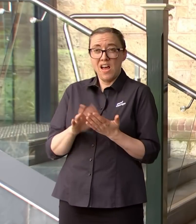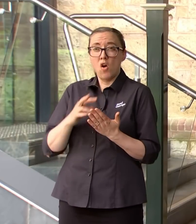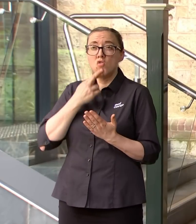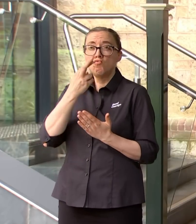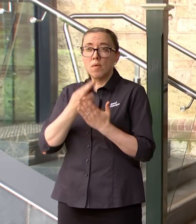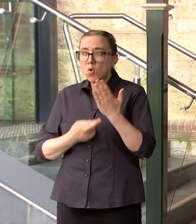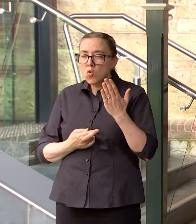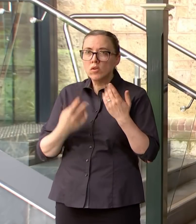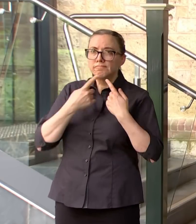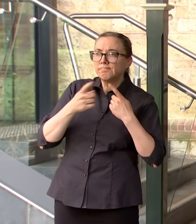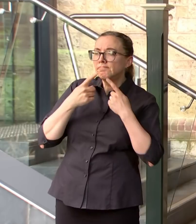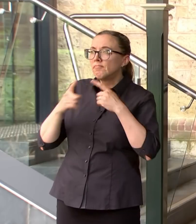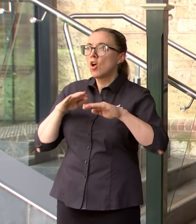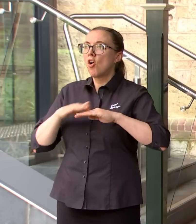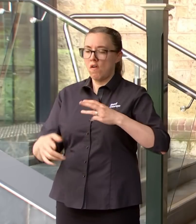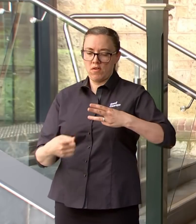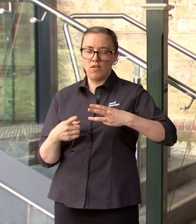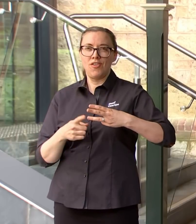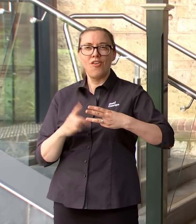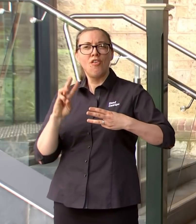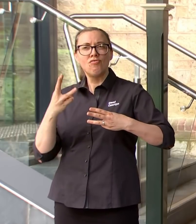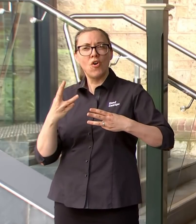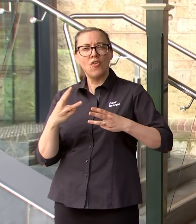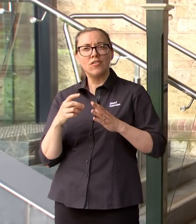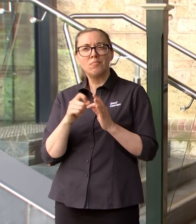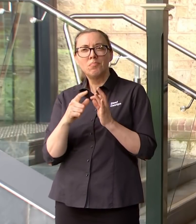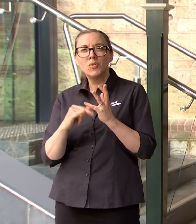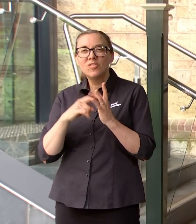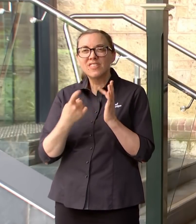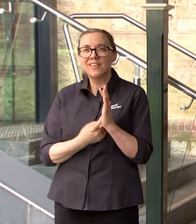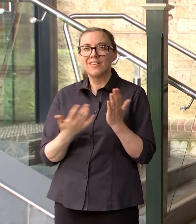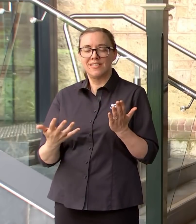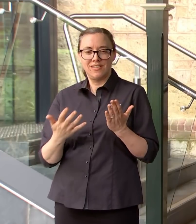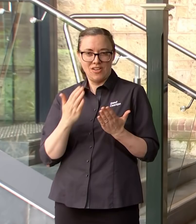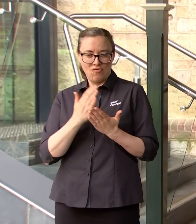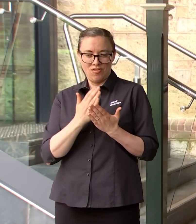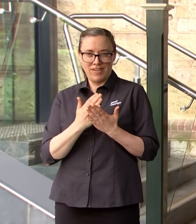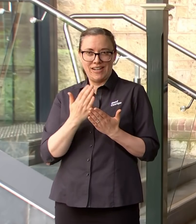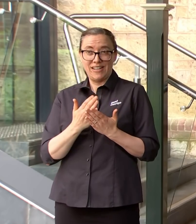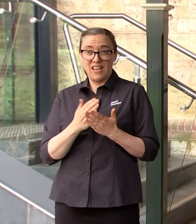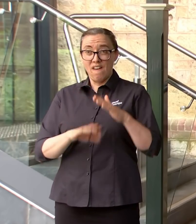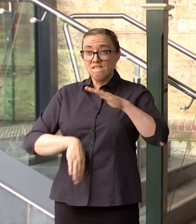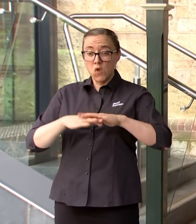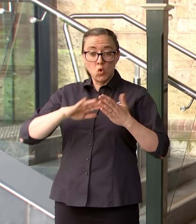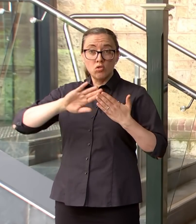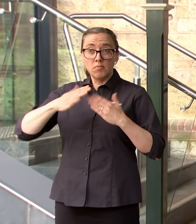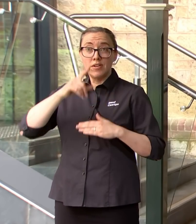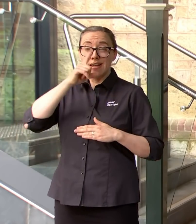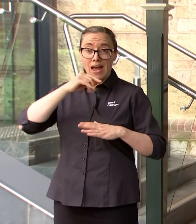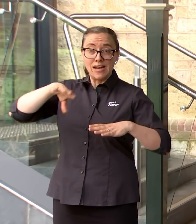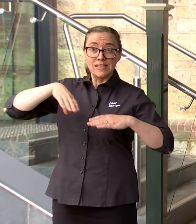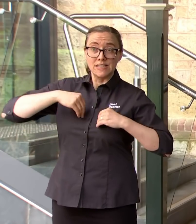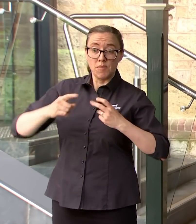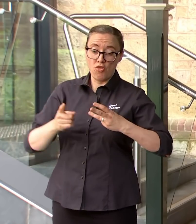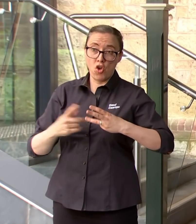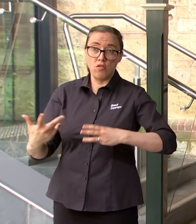doses is that not everybody is eligible so it's it's hard to say well this is the percentage that we've got well there's a whole pile of people that are not eligible